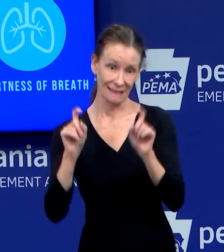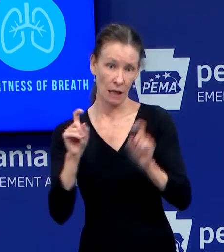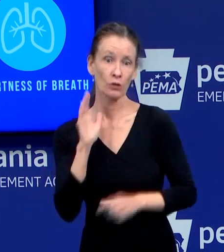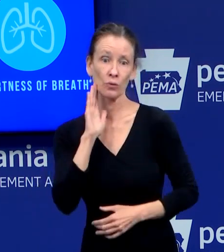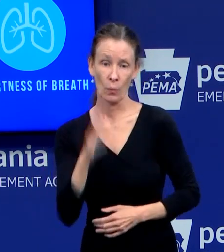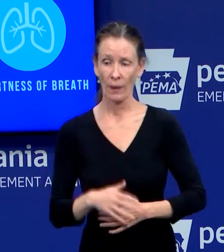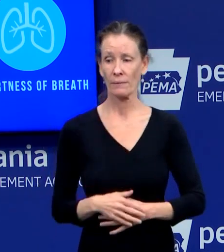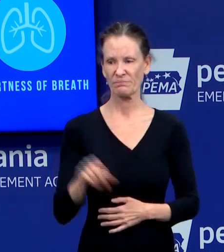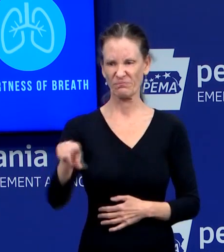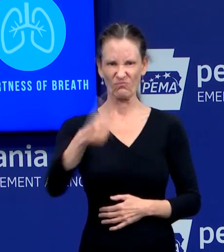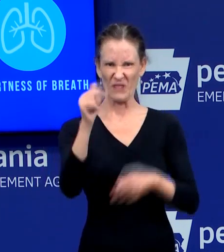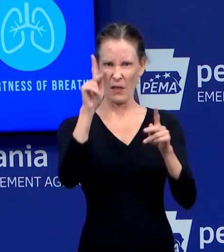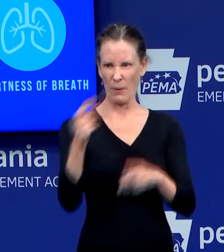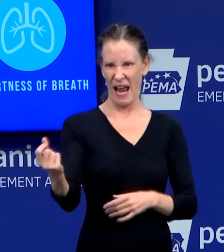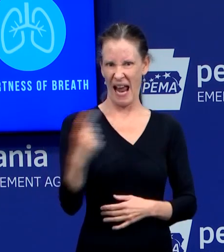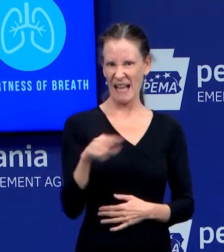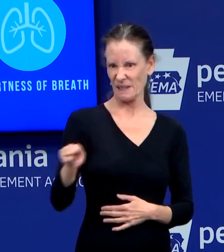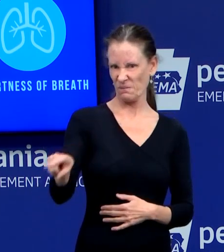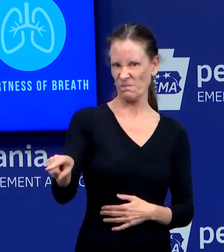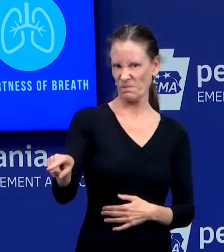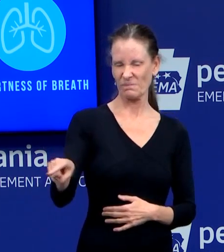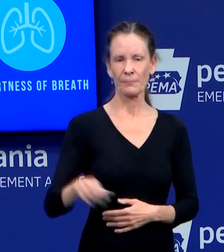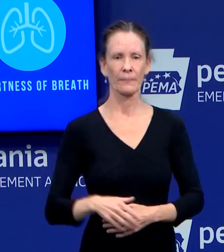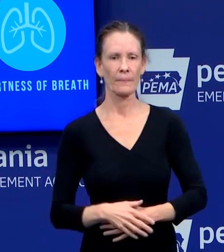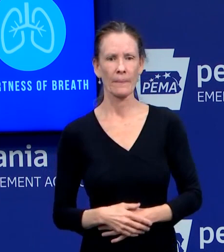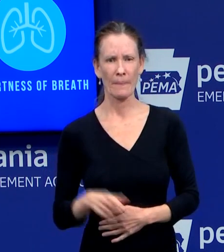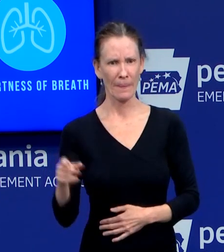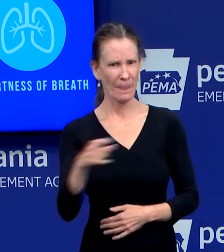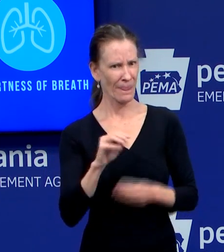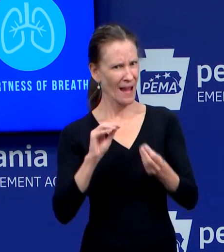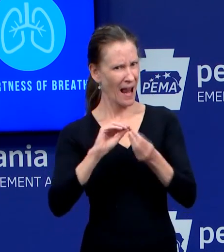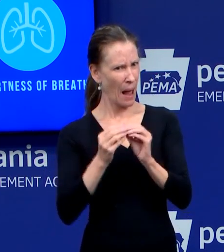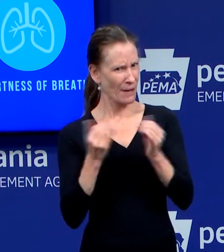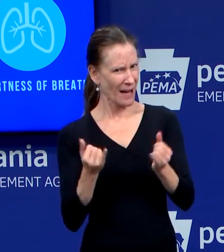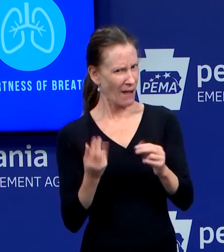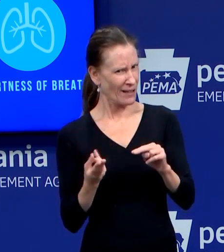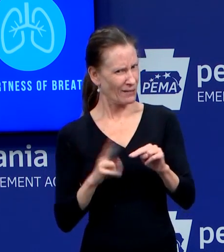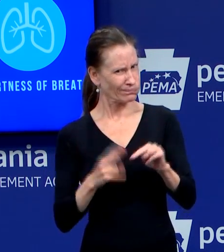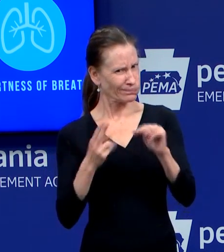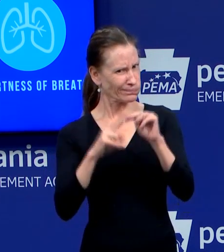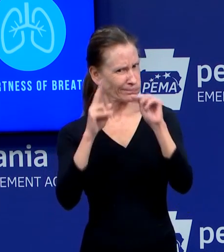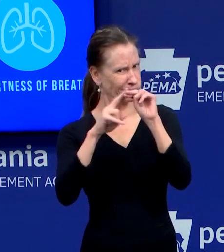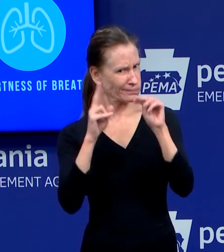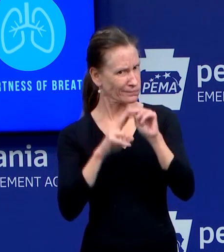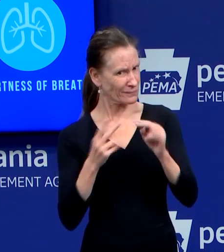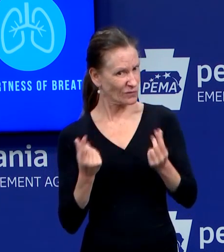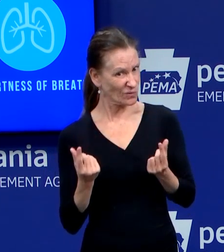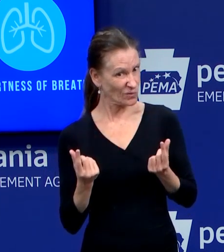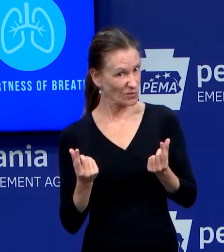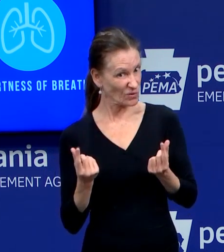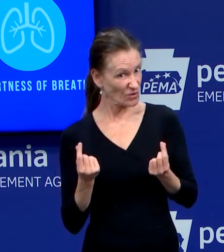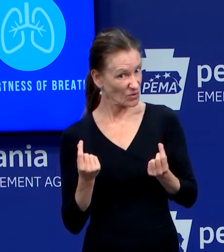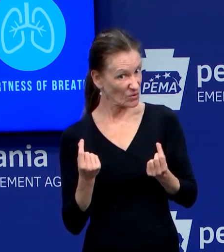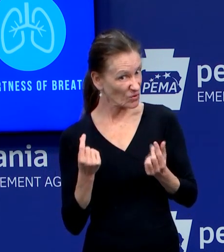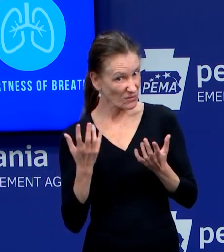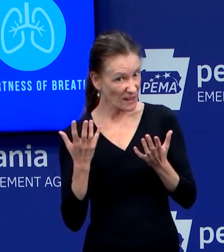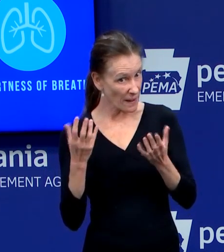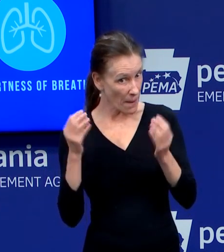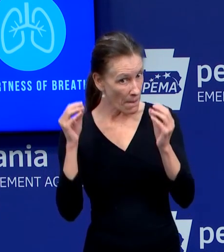are you, is the Department of Health considering giving out more precise, specific information about location of cases?